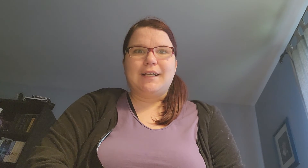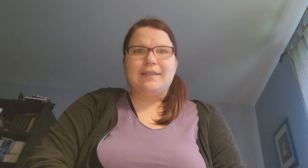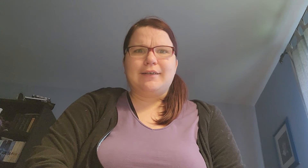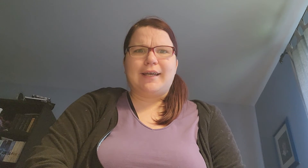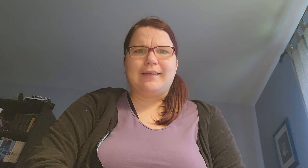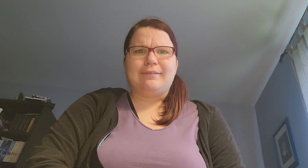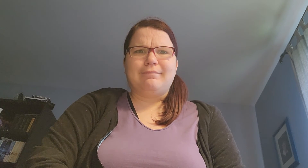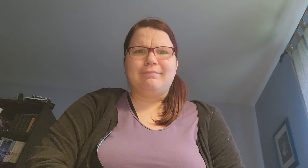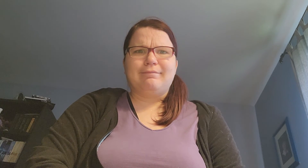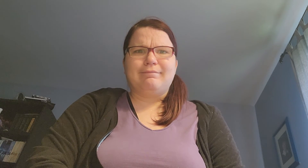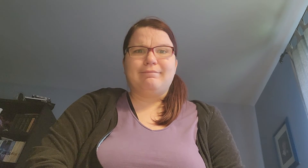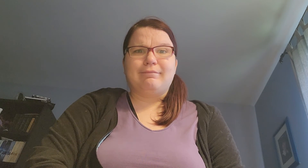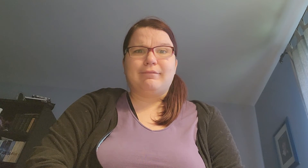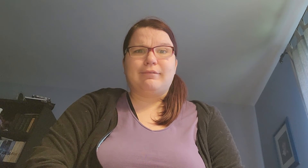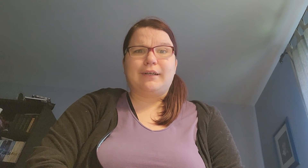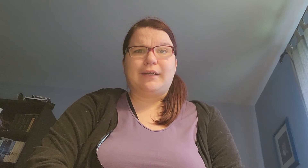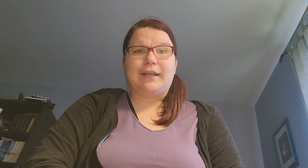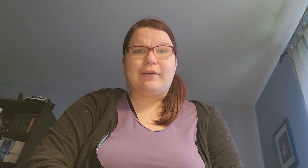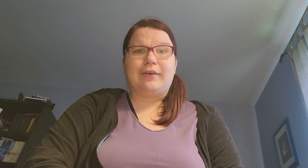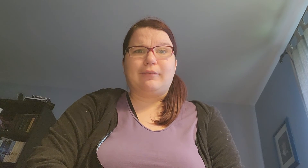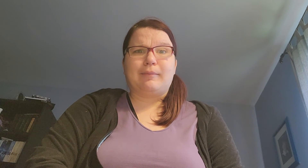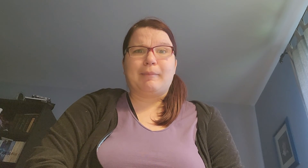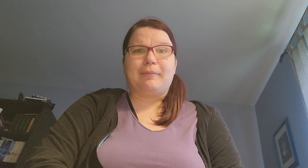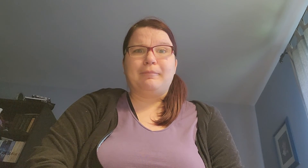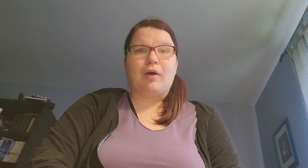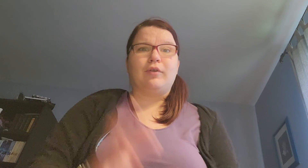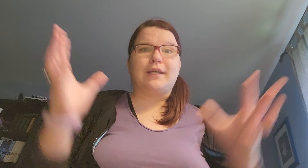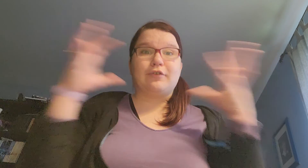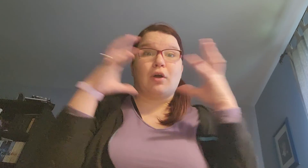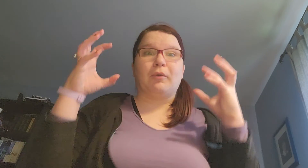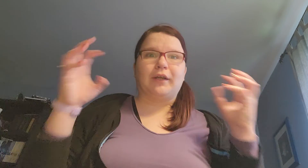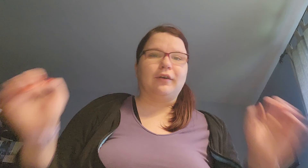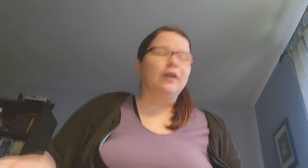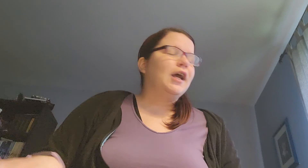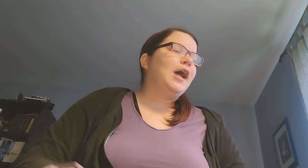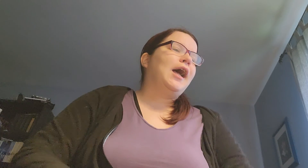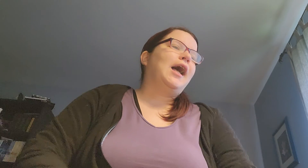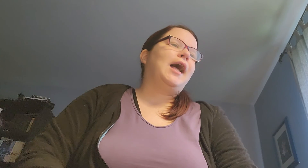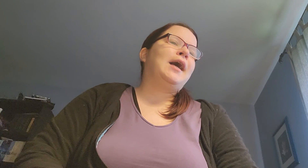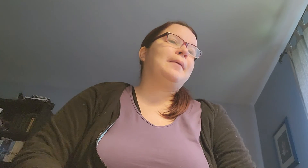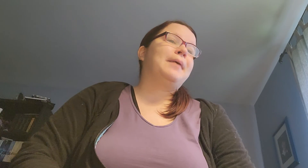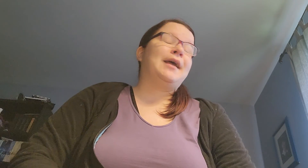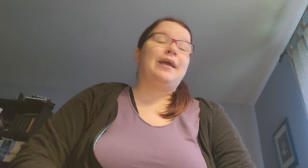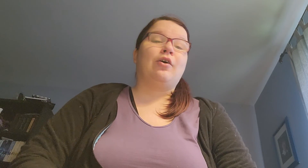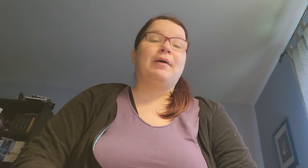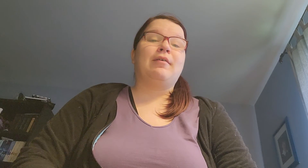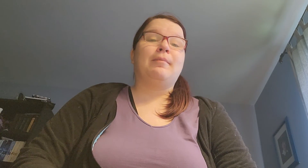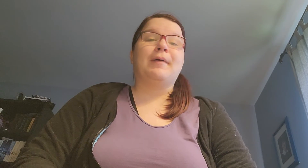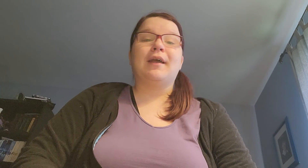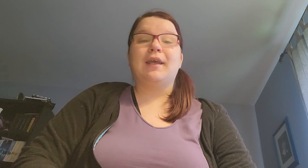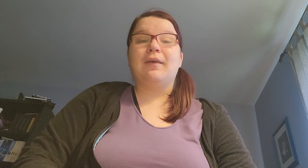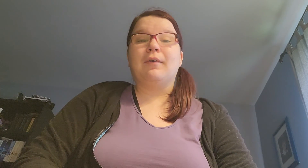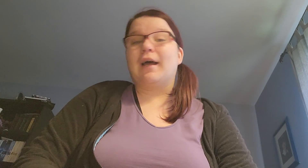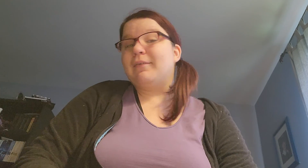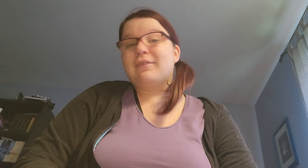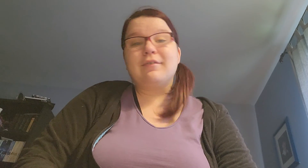I had to... Figure that out. I couldn't remember. All the days are jumbled here. Um... And I hope everybody will have a